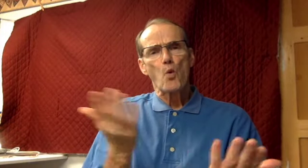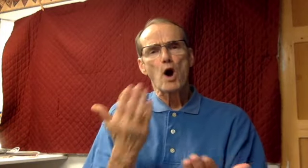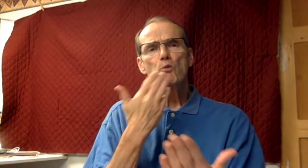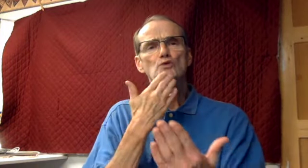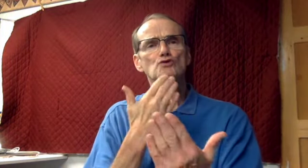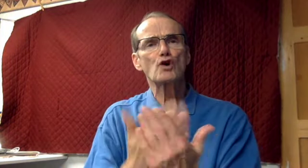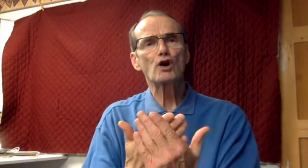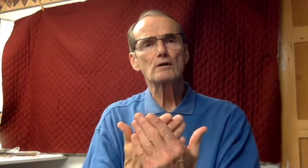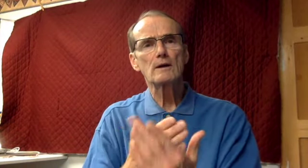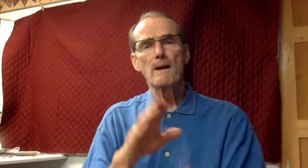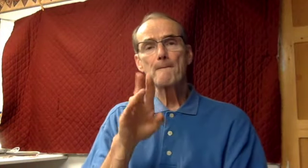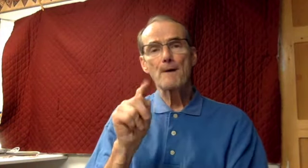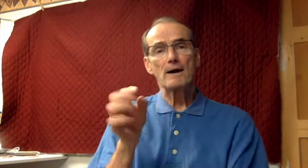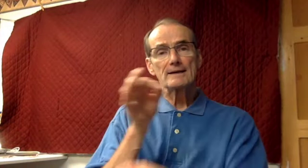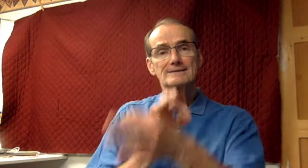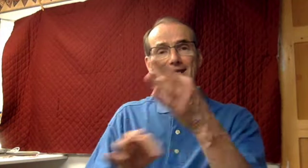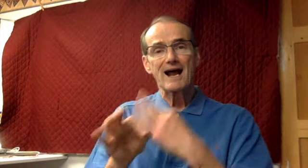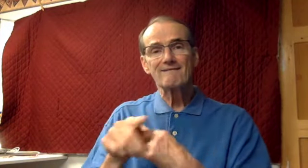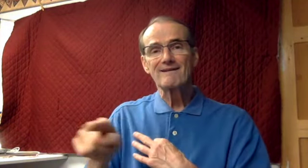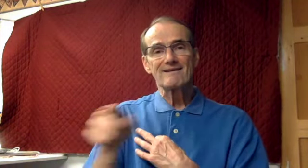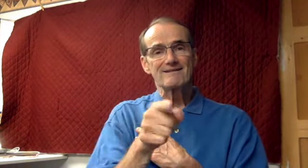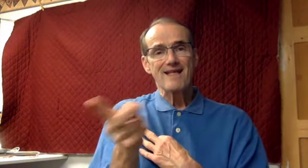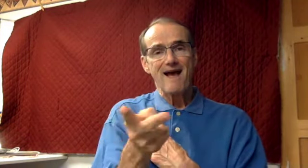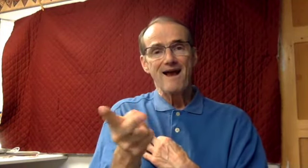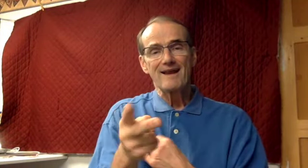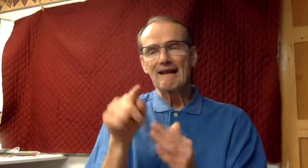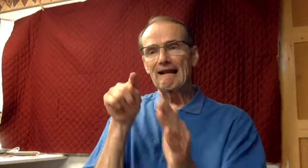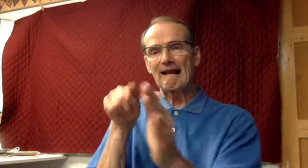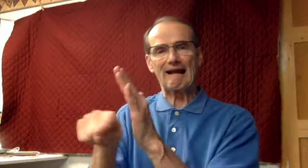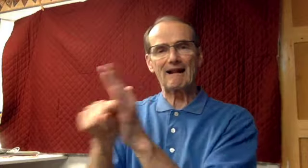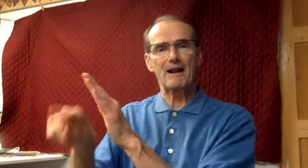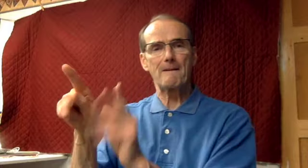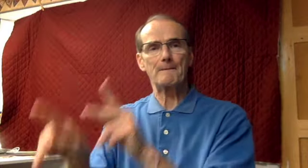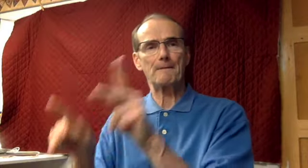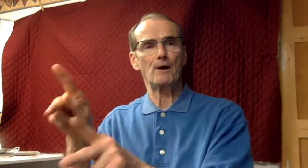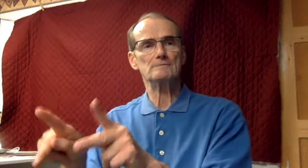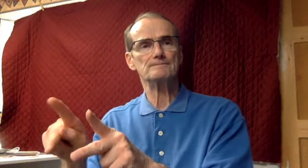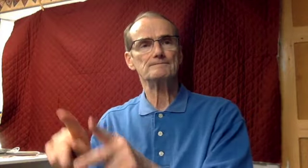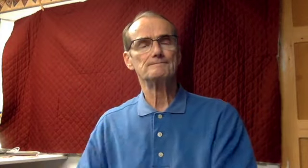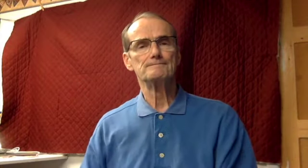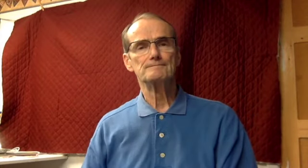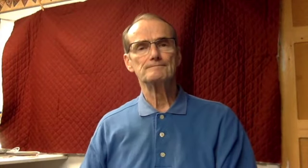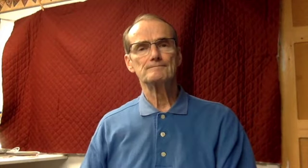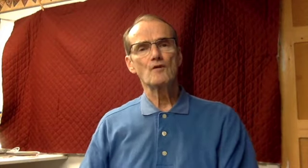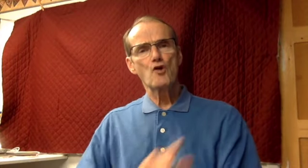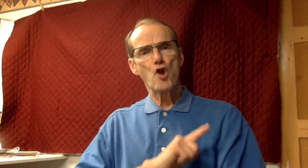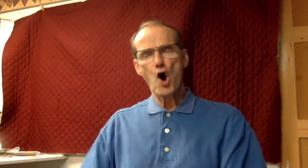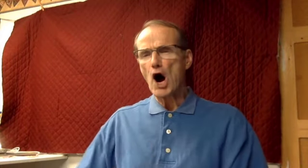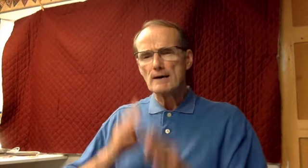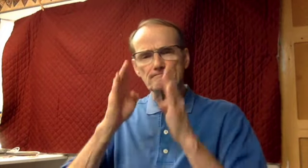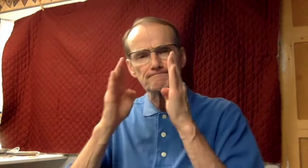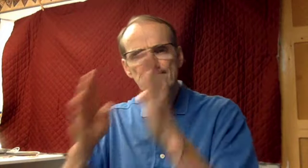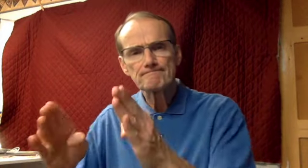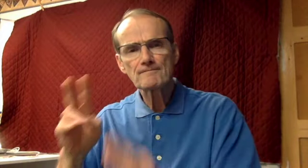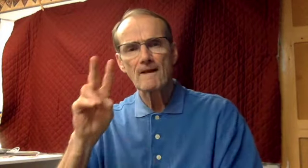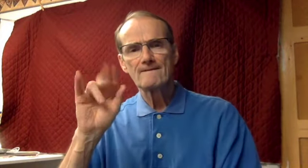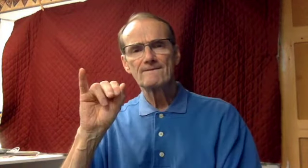he looked for judgment but see bloodshed for justice